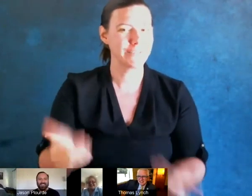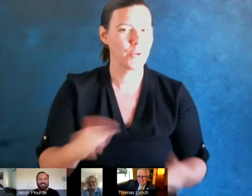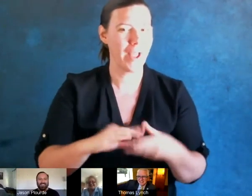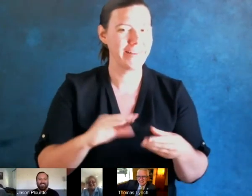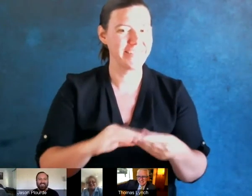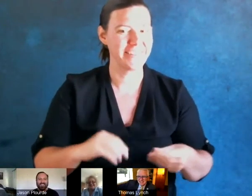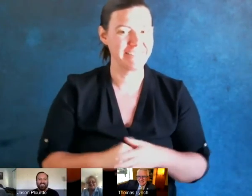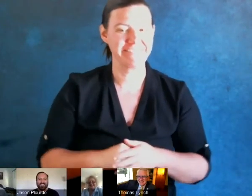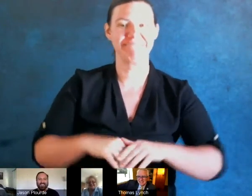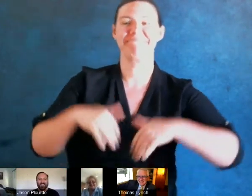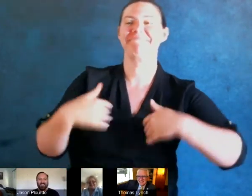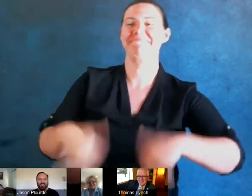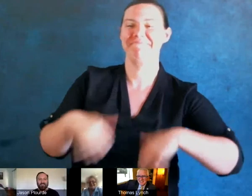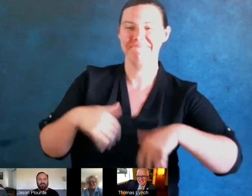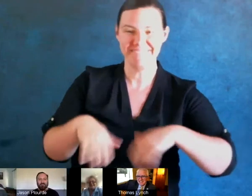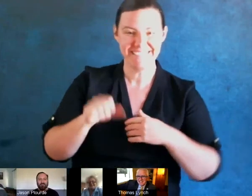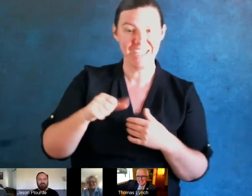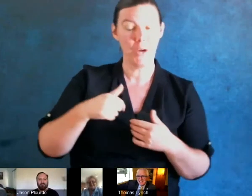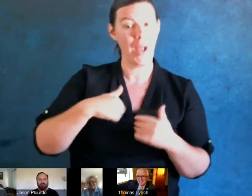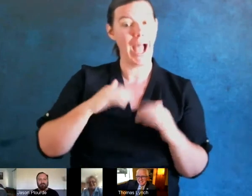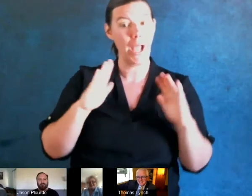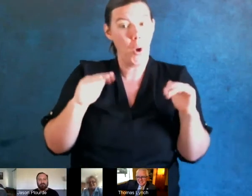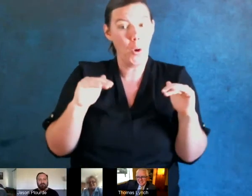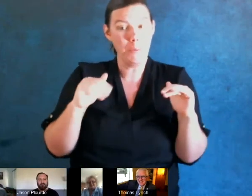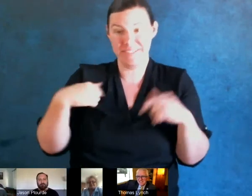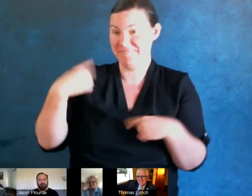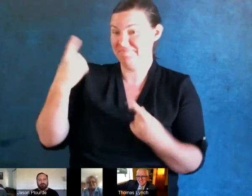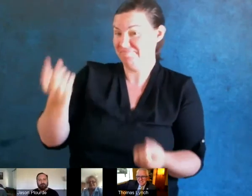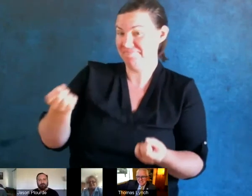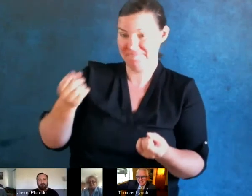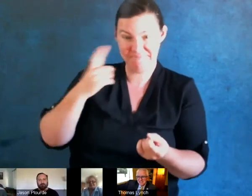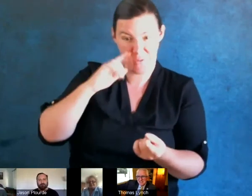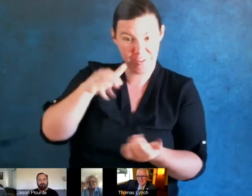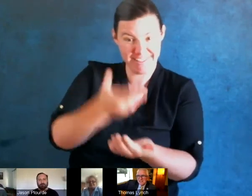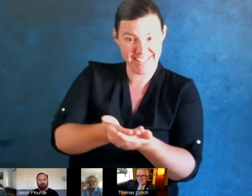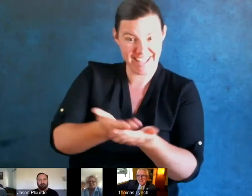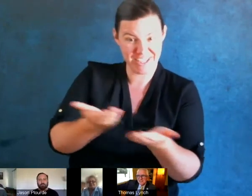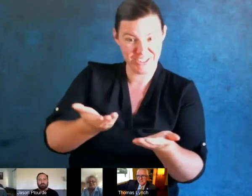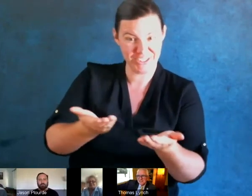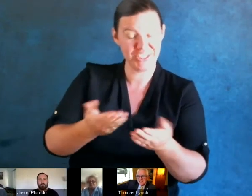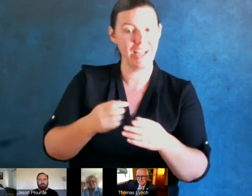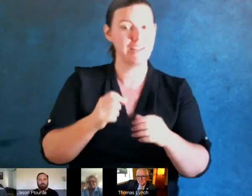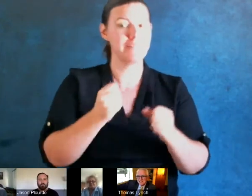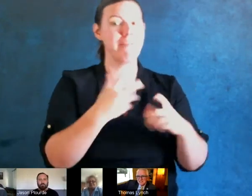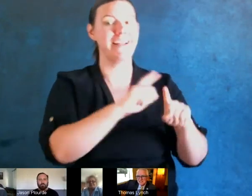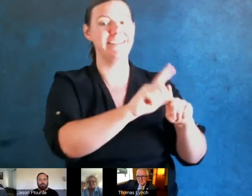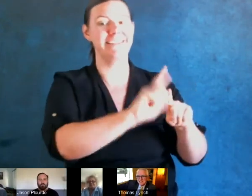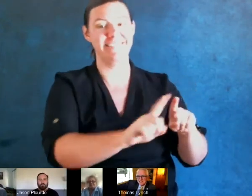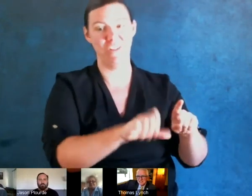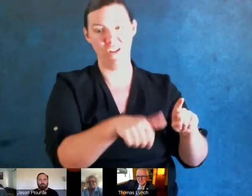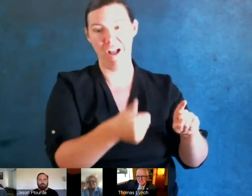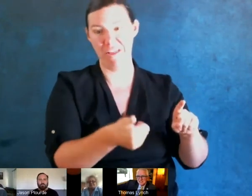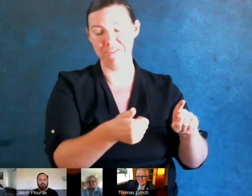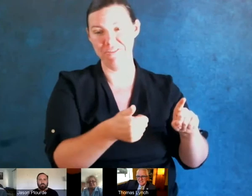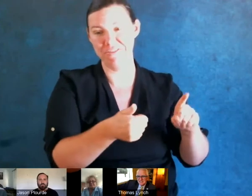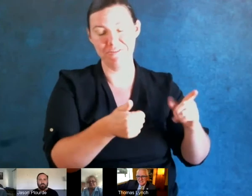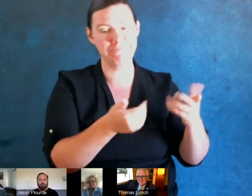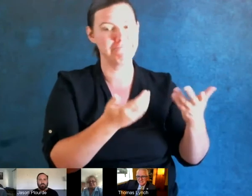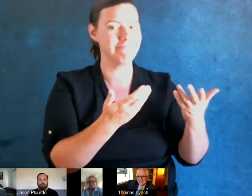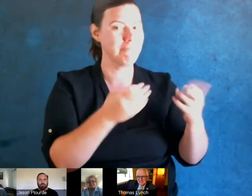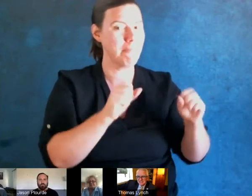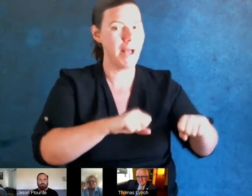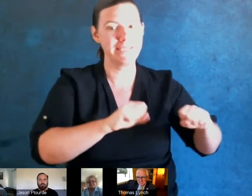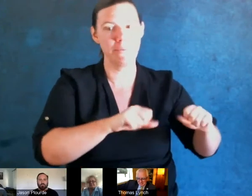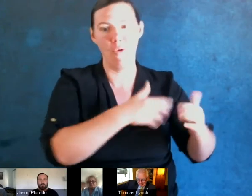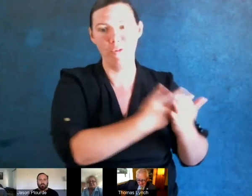we would be here. I hope we would be in many other places, too, right? But, and I'm going to allude to something that Tony Radovich said at the beginning, you know,